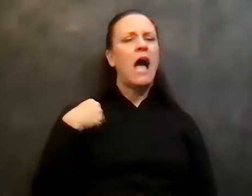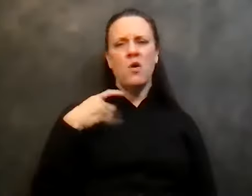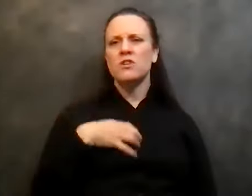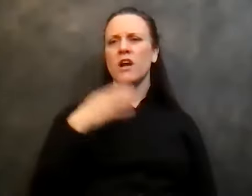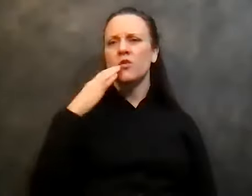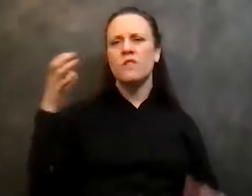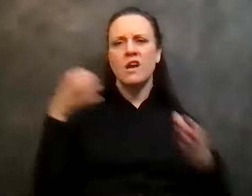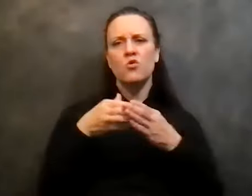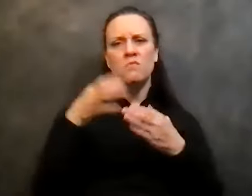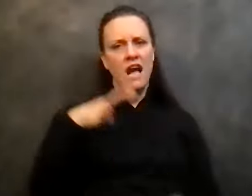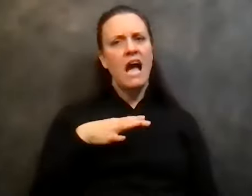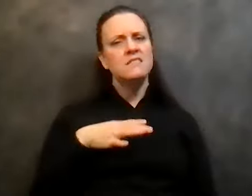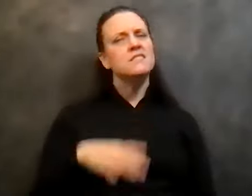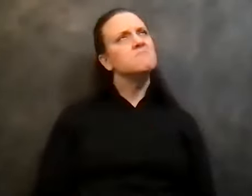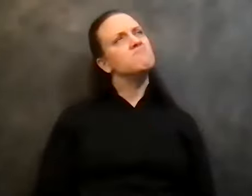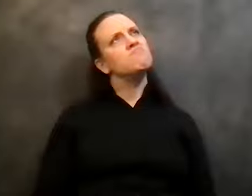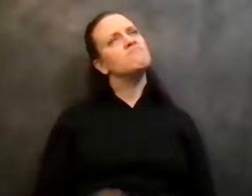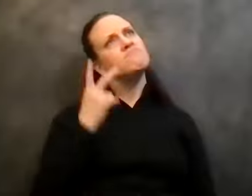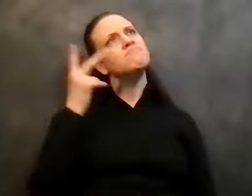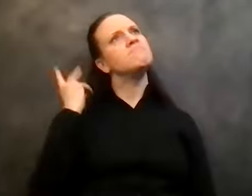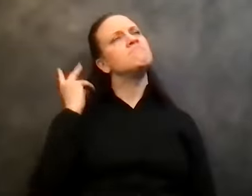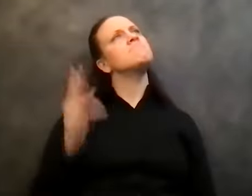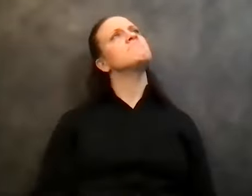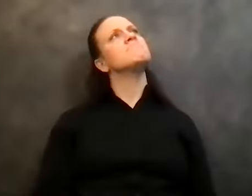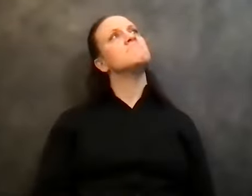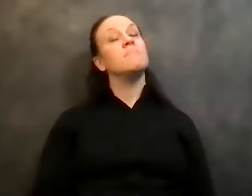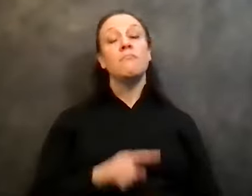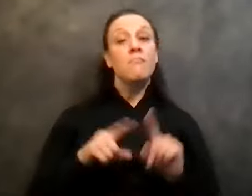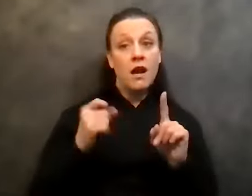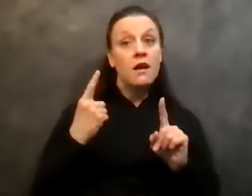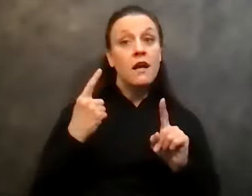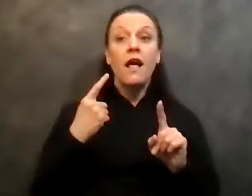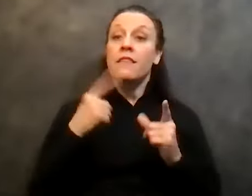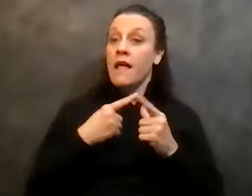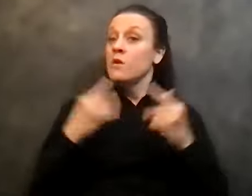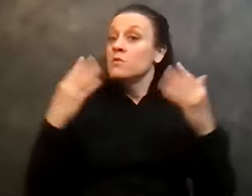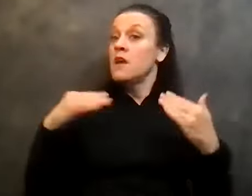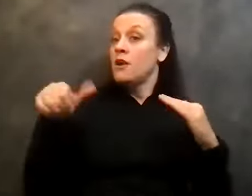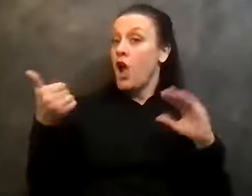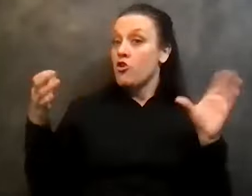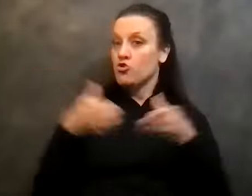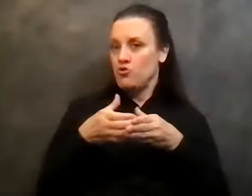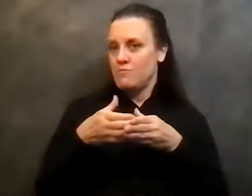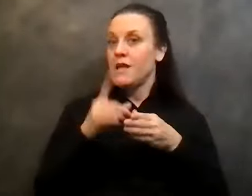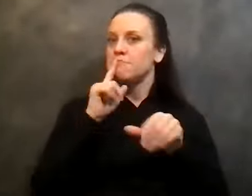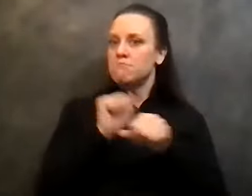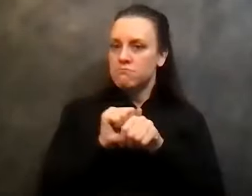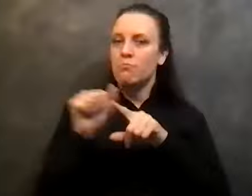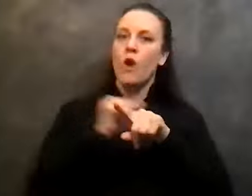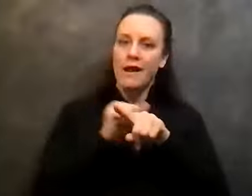but there were a crew of people who went through the steps, who did a fourth and a fifth step, who went home for